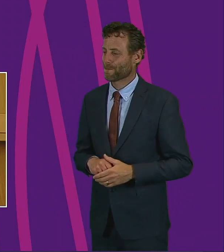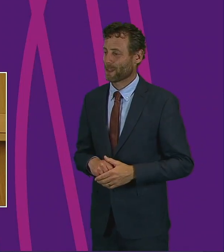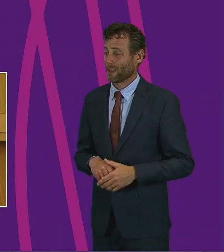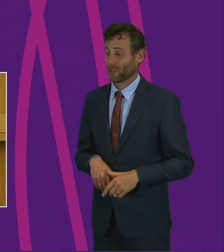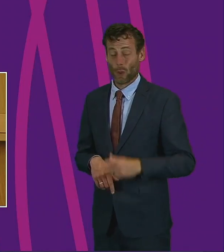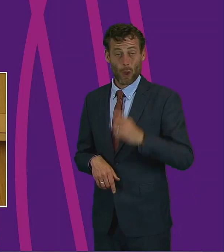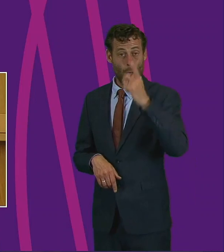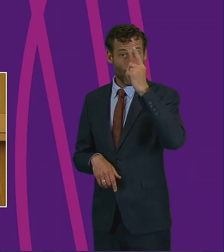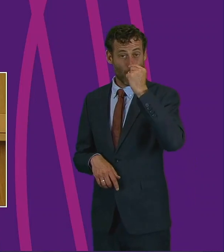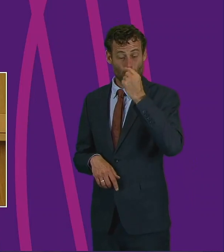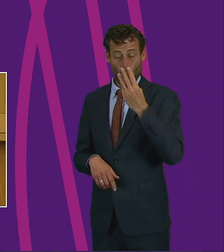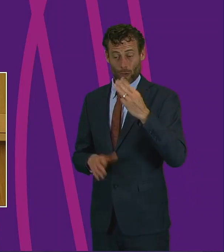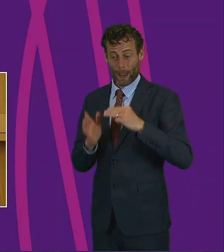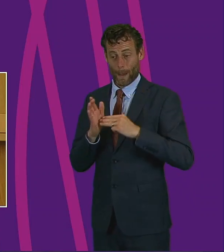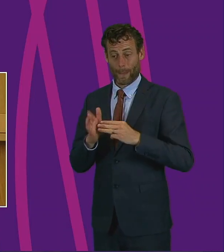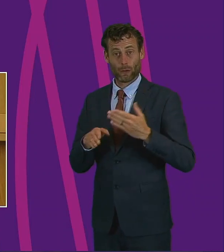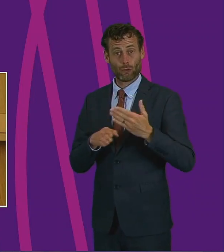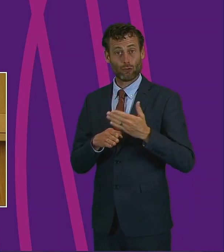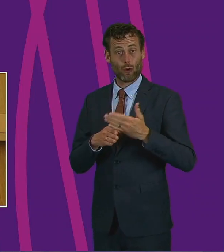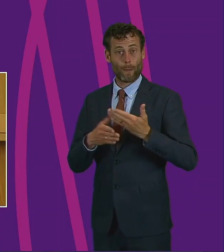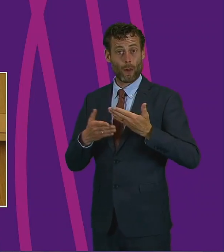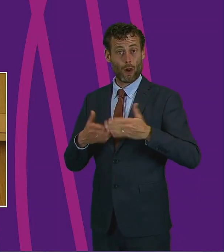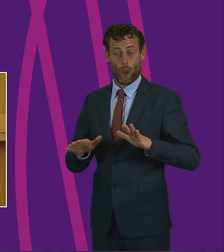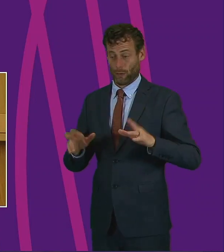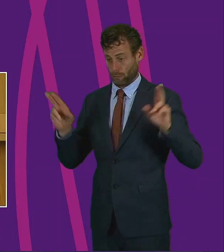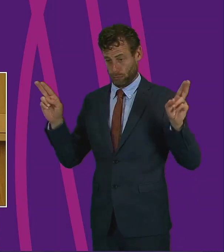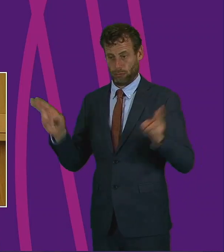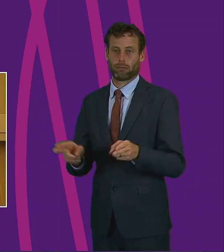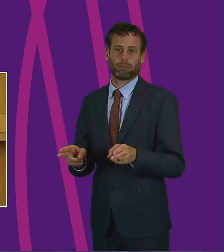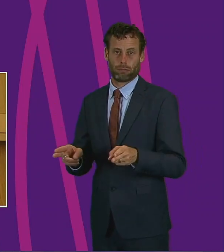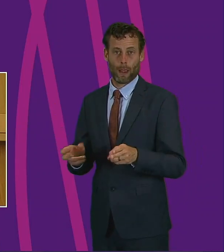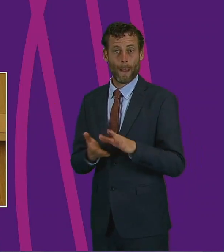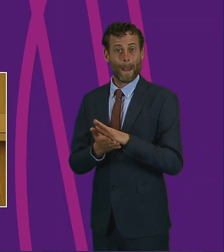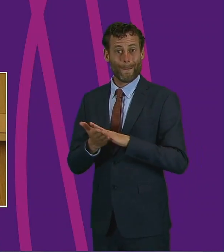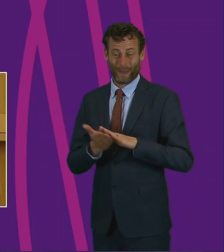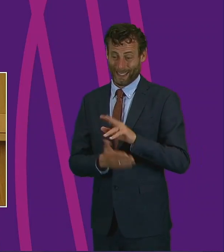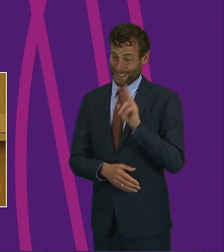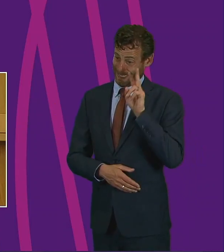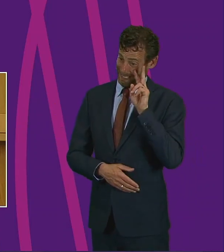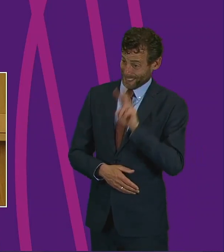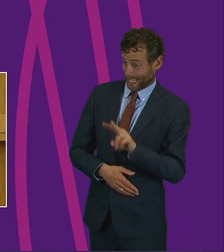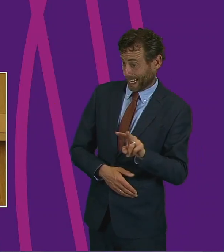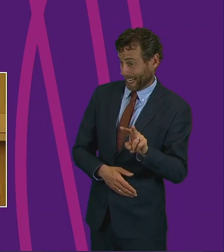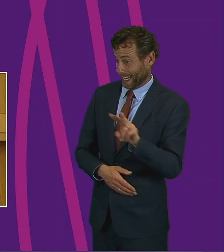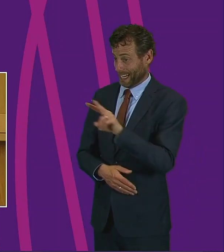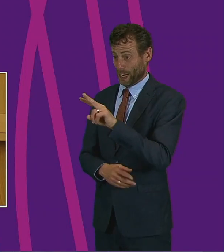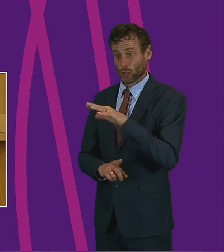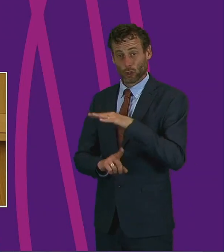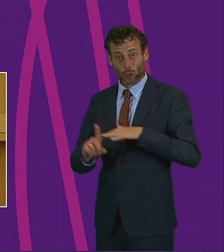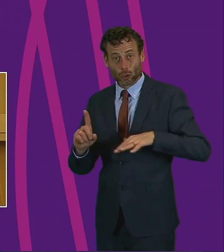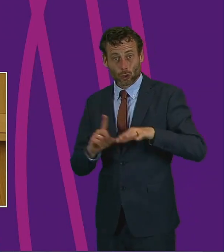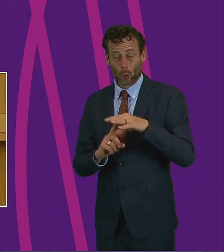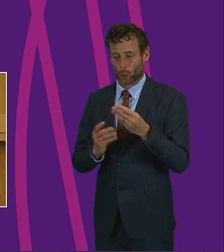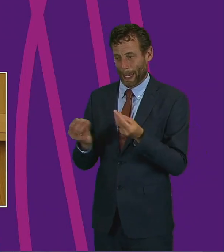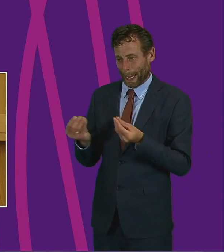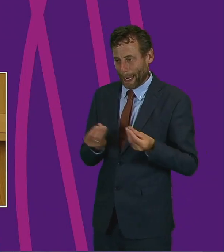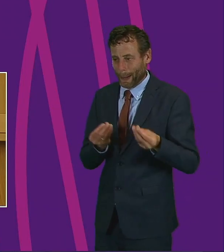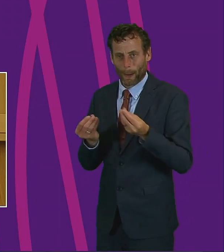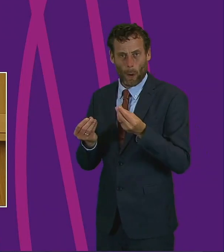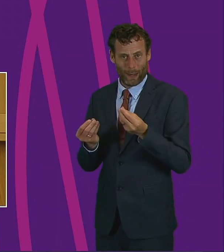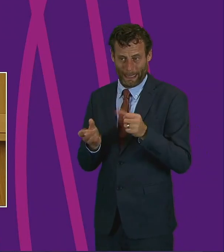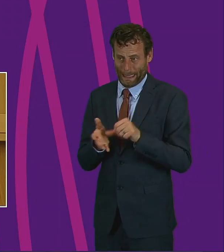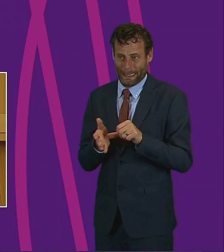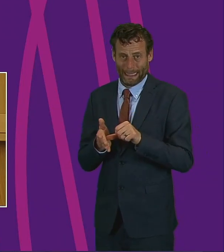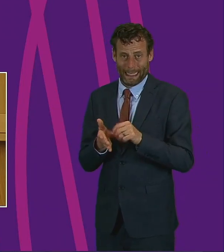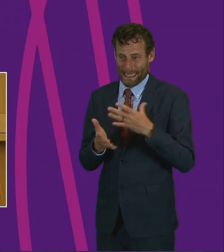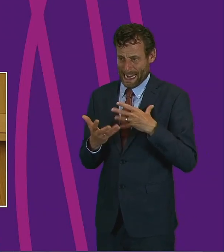job losses after JRF concludes, then the social and economic consequences of the recession to come will need resilience in our communities